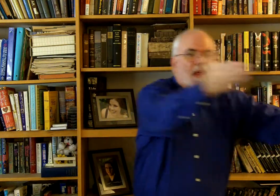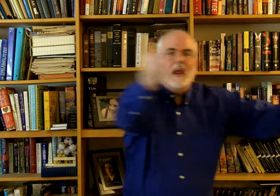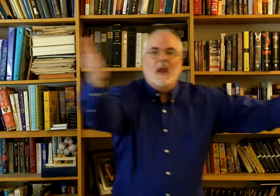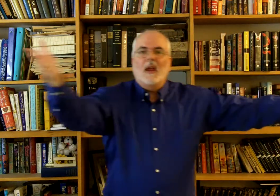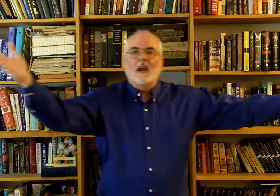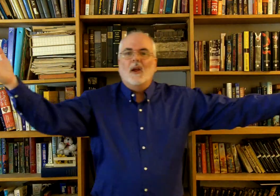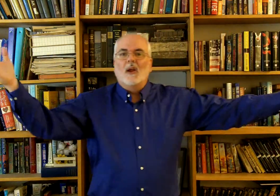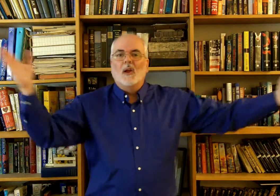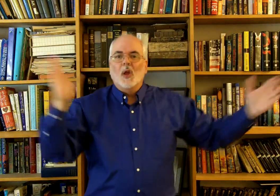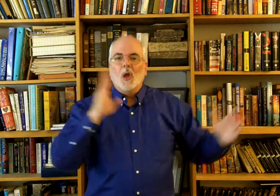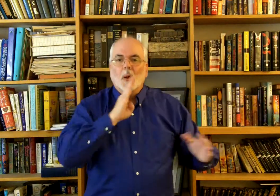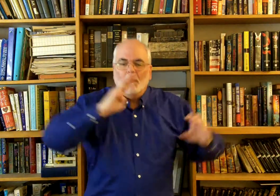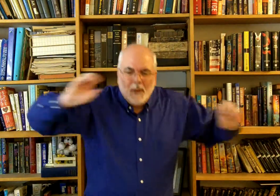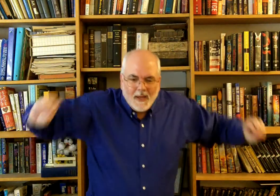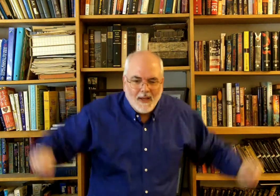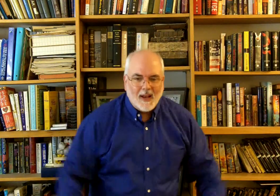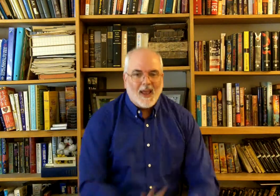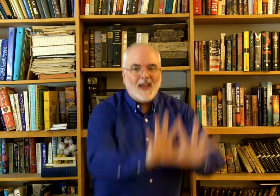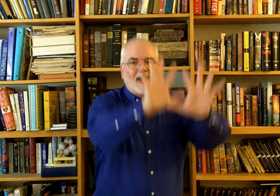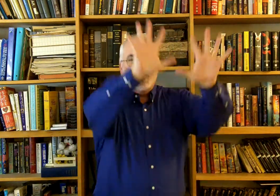There Be Light